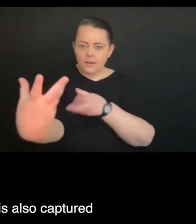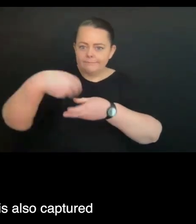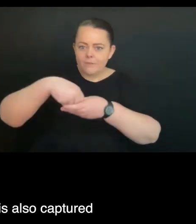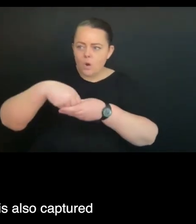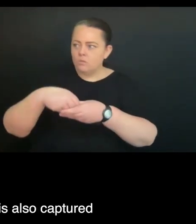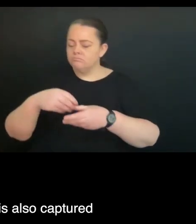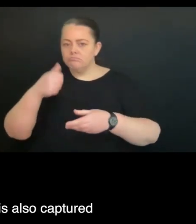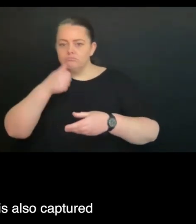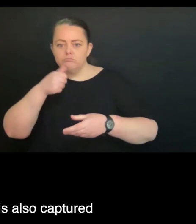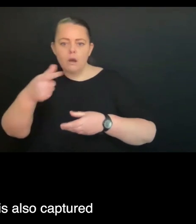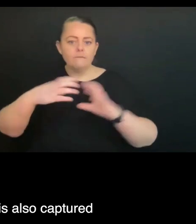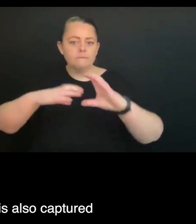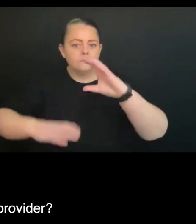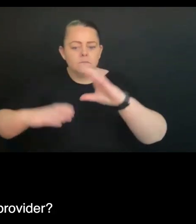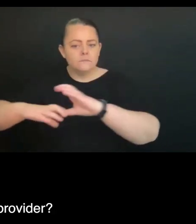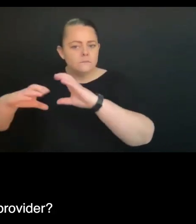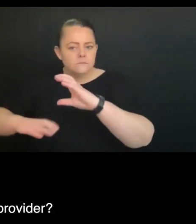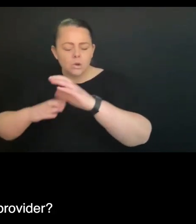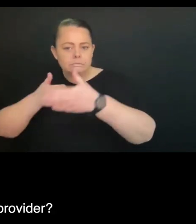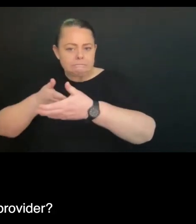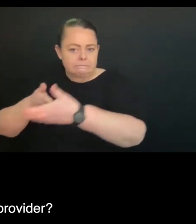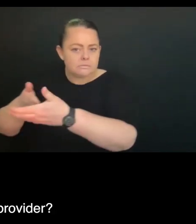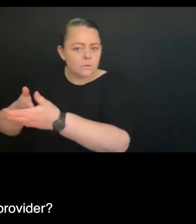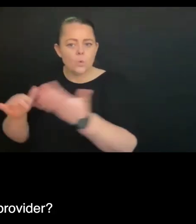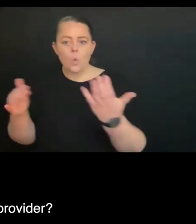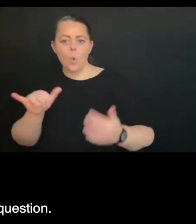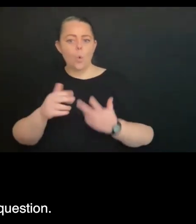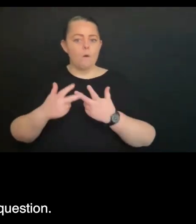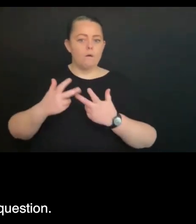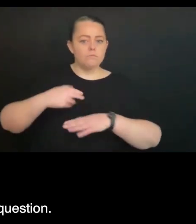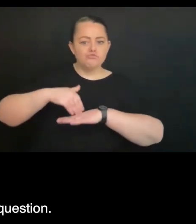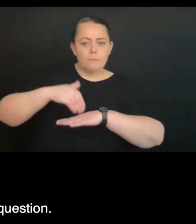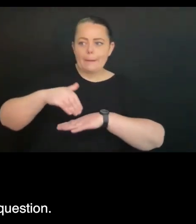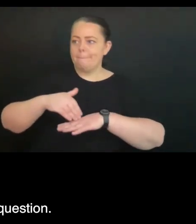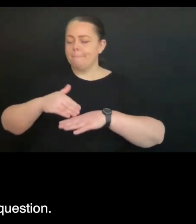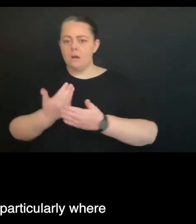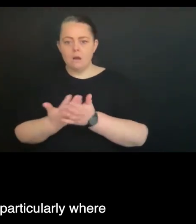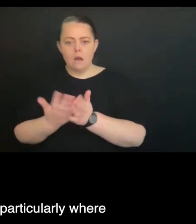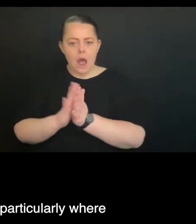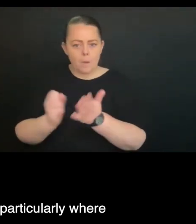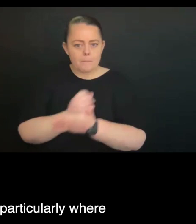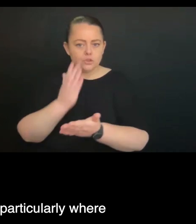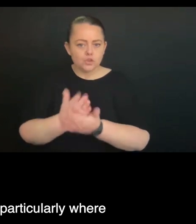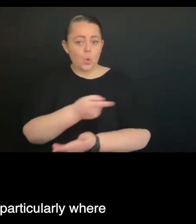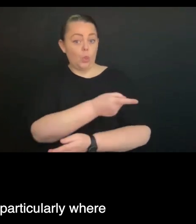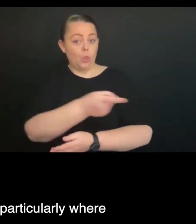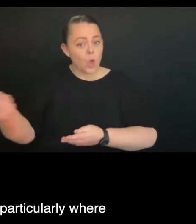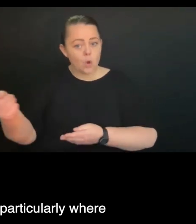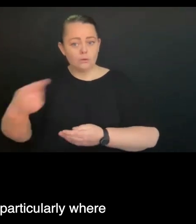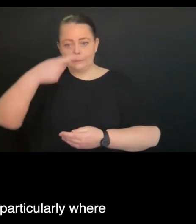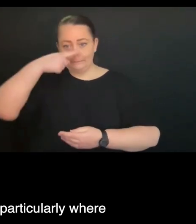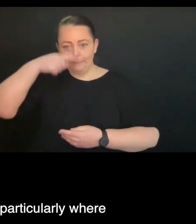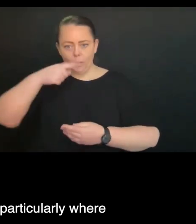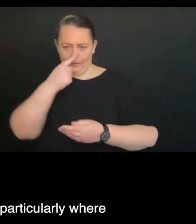do we ensure that their experience is also captured in the assessment of the provider? That's a really good question. And I think it's about ensuring